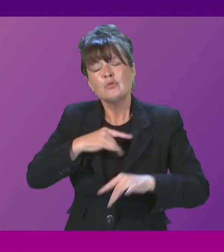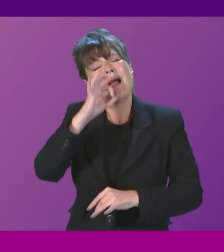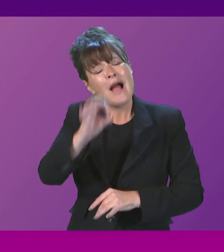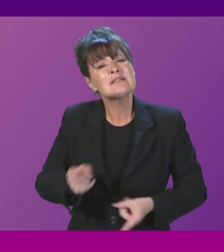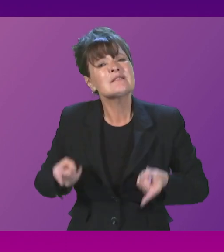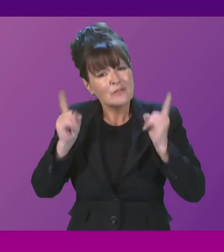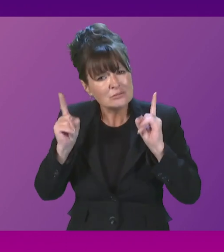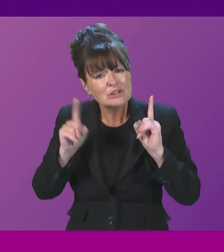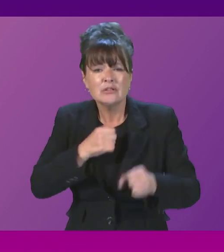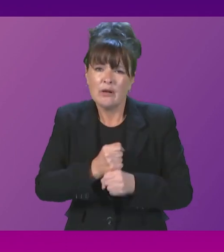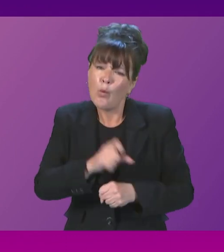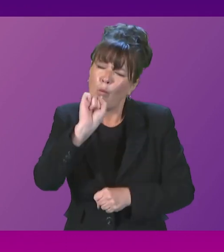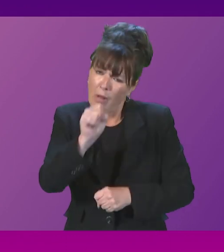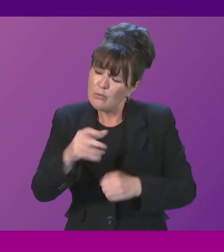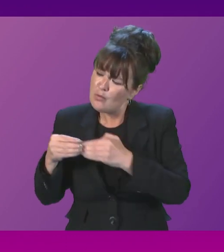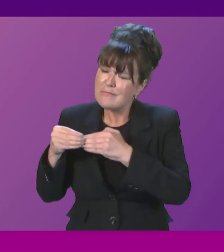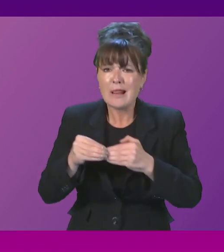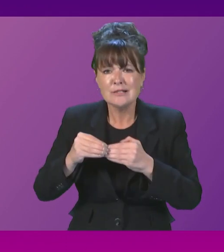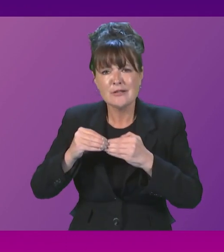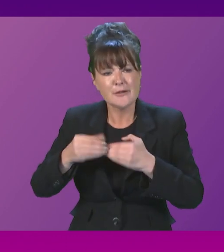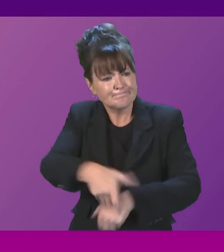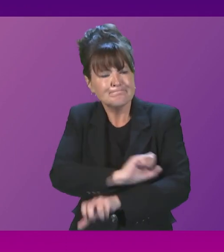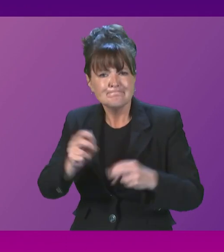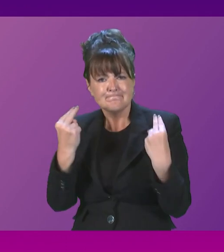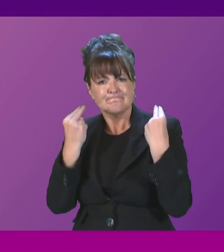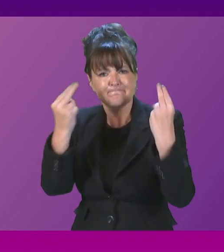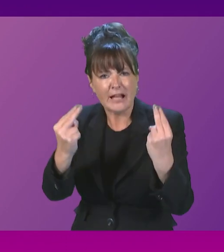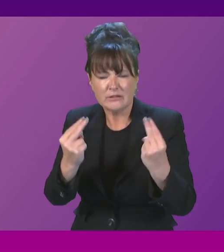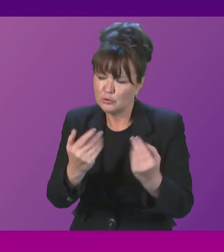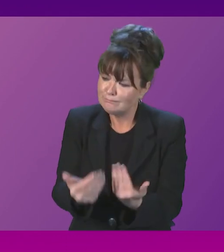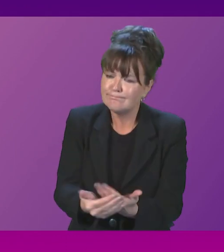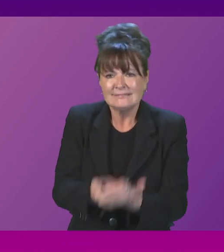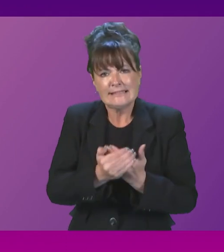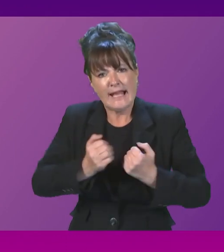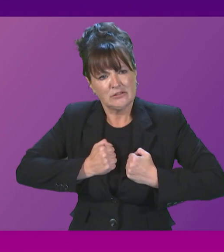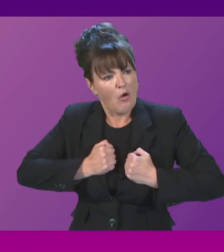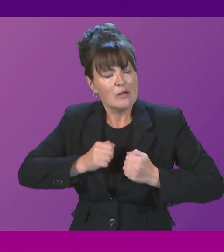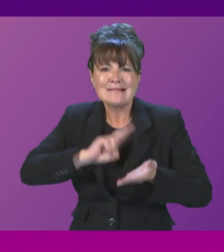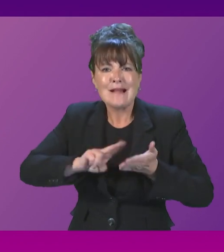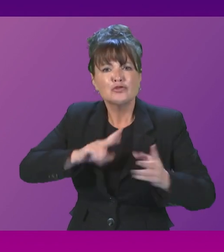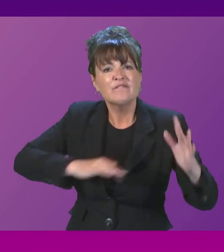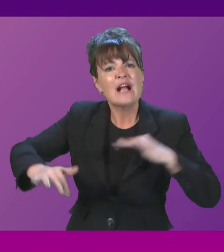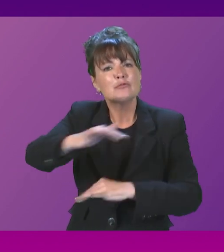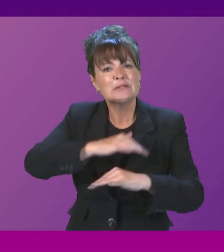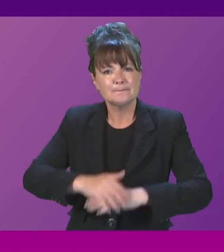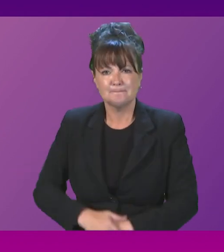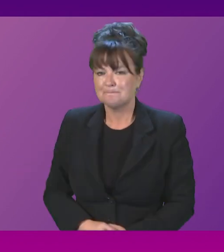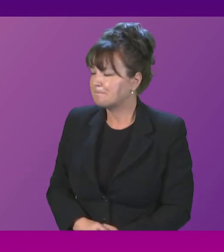lead the fight for Scotland's nature? First Minister. Yes, we will continue to support